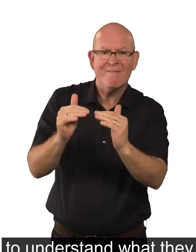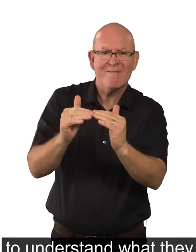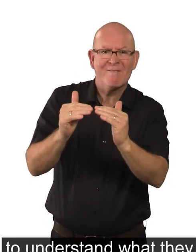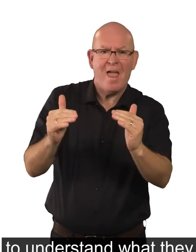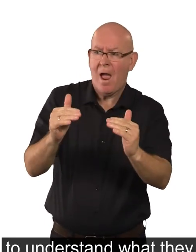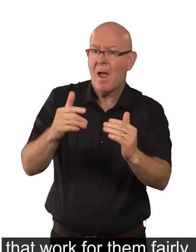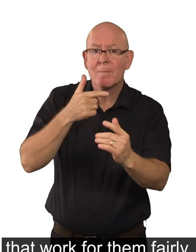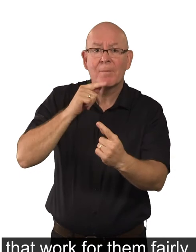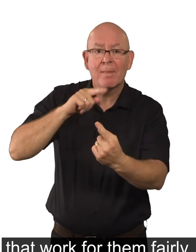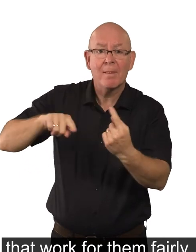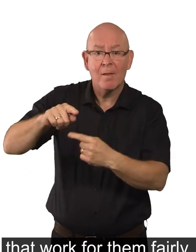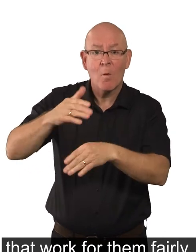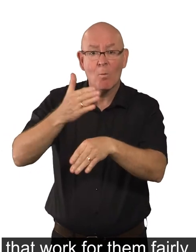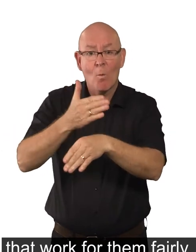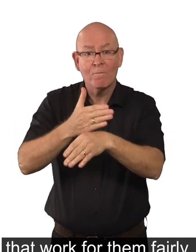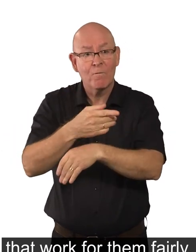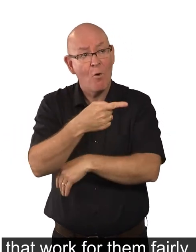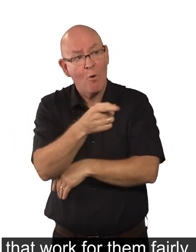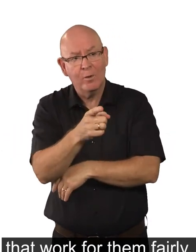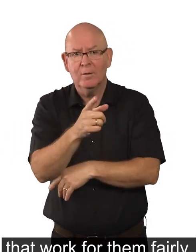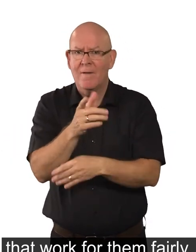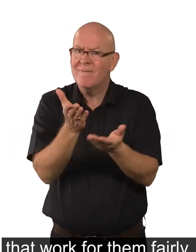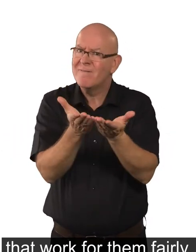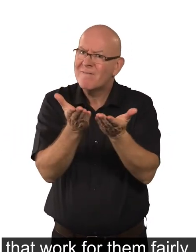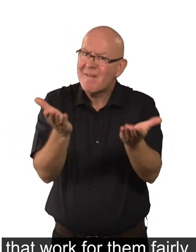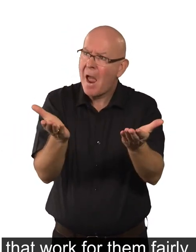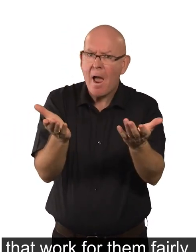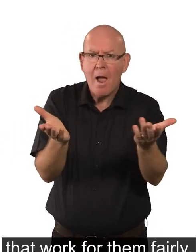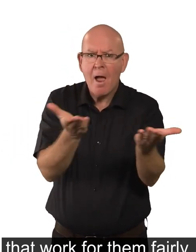treat the people that work for them fairly, including disabled people.